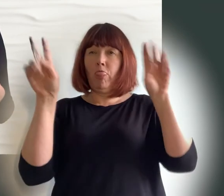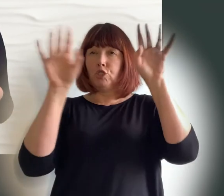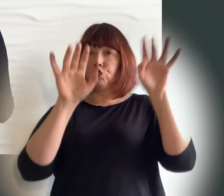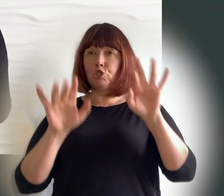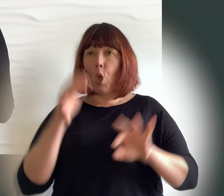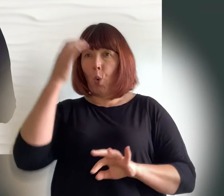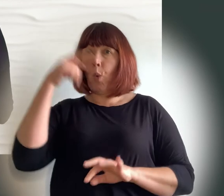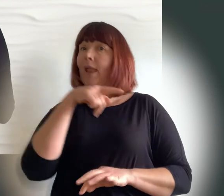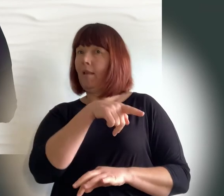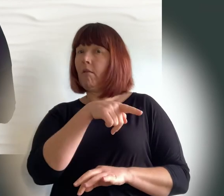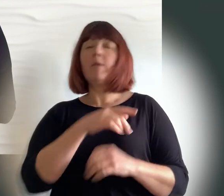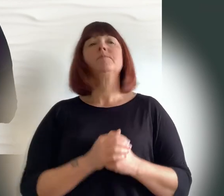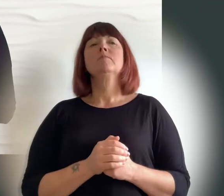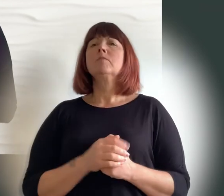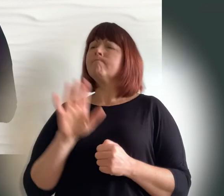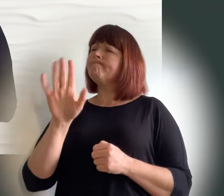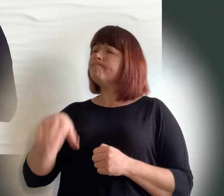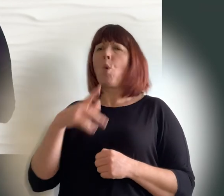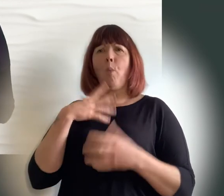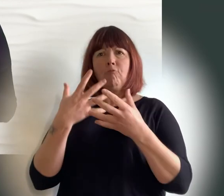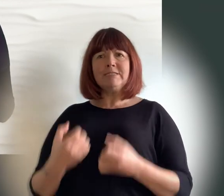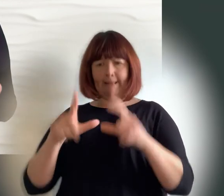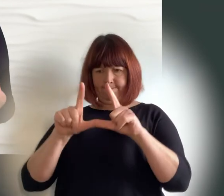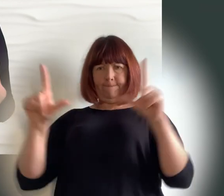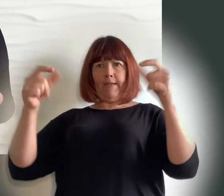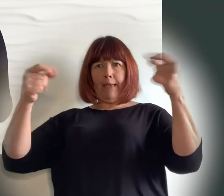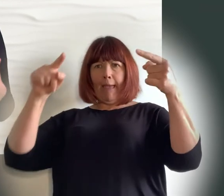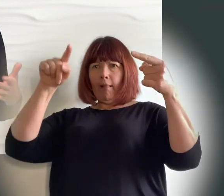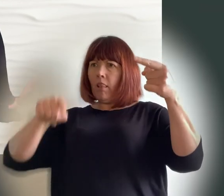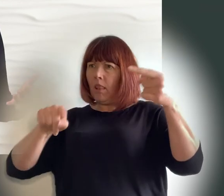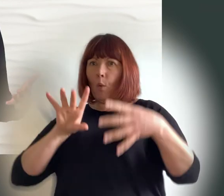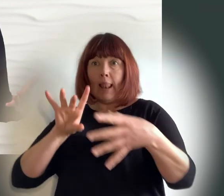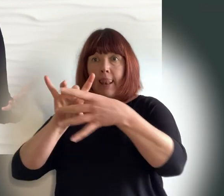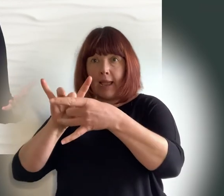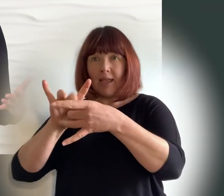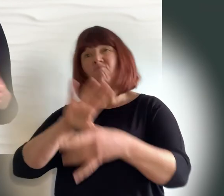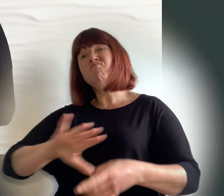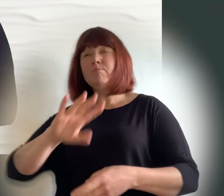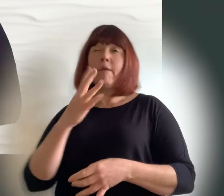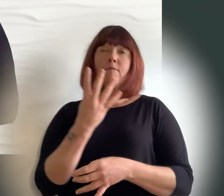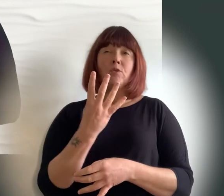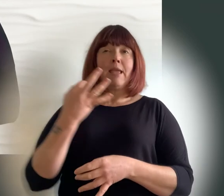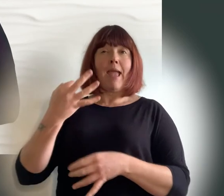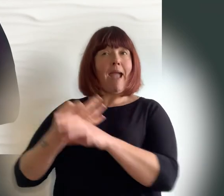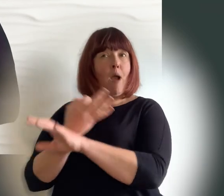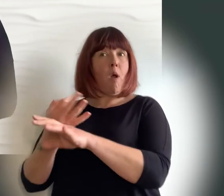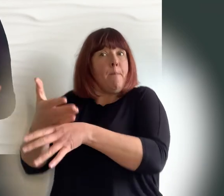48 hours before the show use this time to test your link and make sure you know how to set things up when you've done it